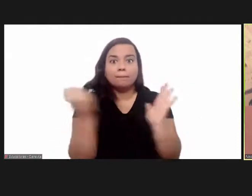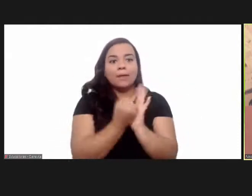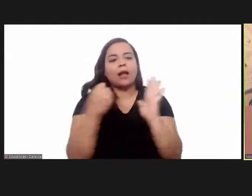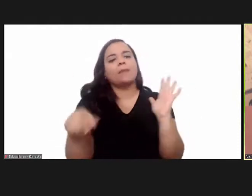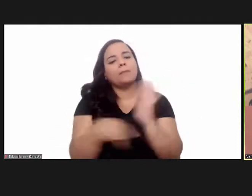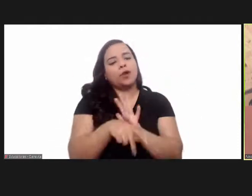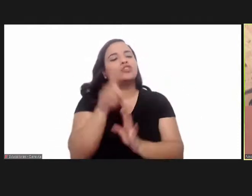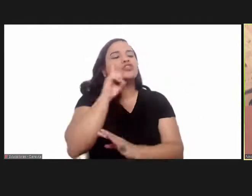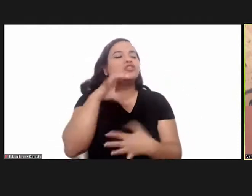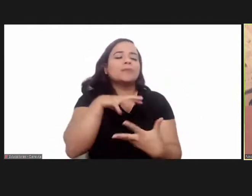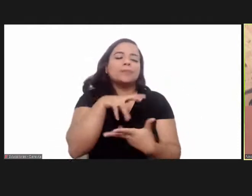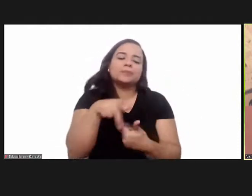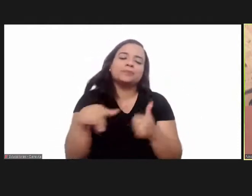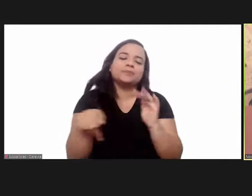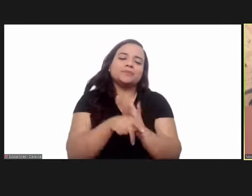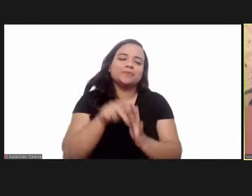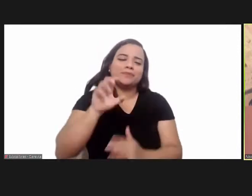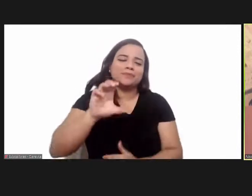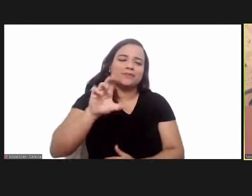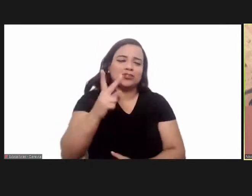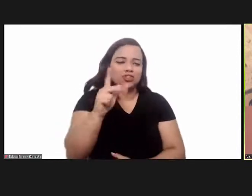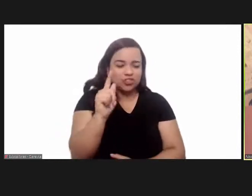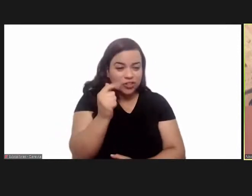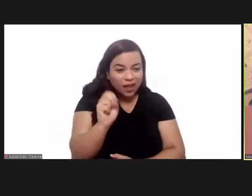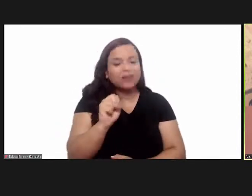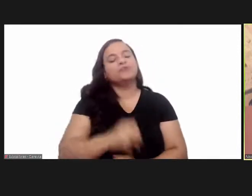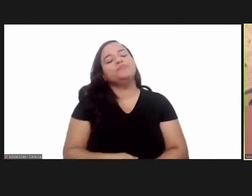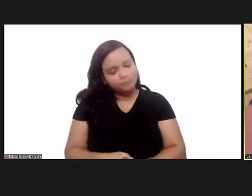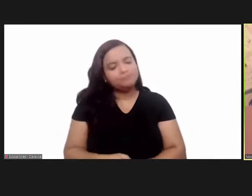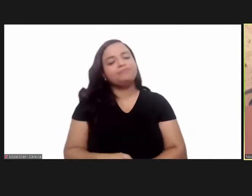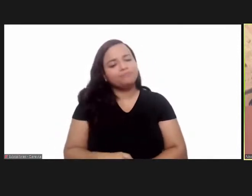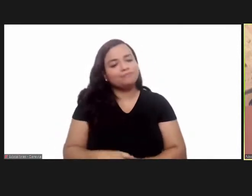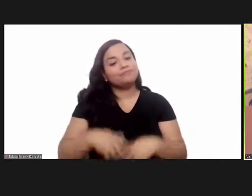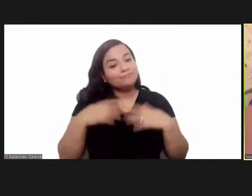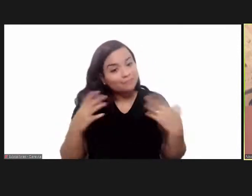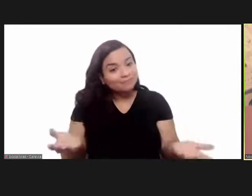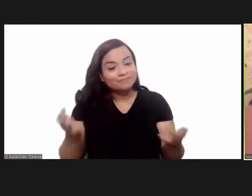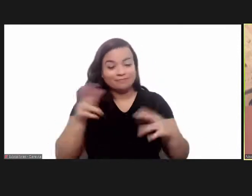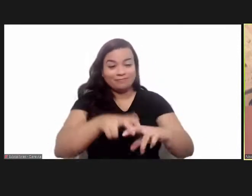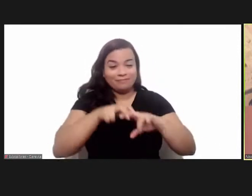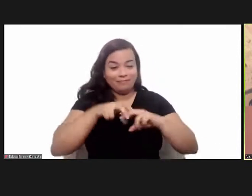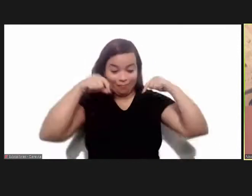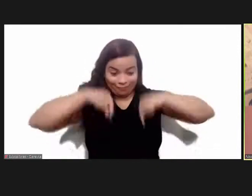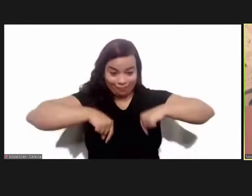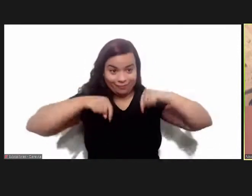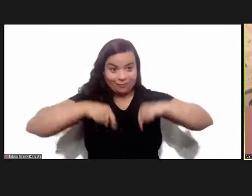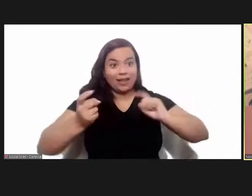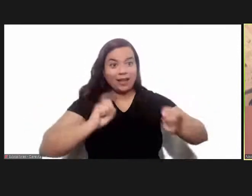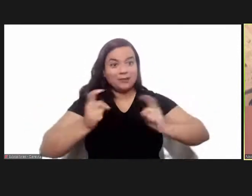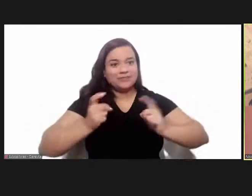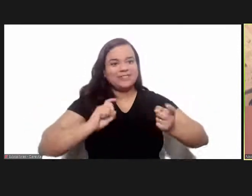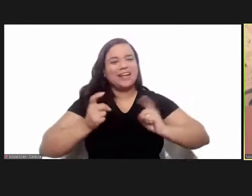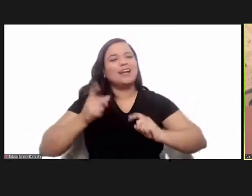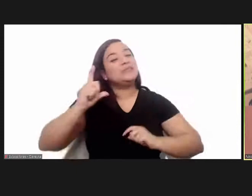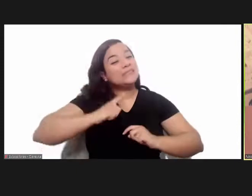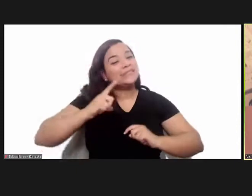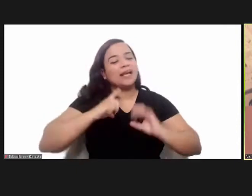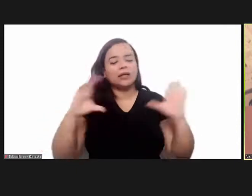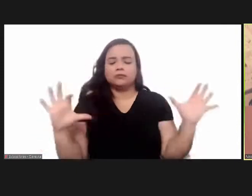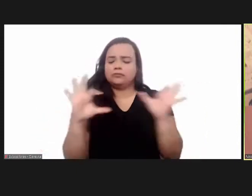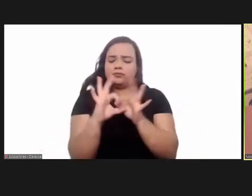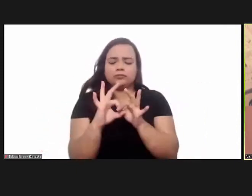so this is the trademark so to speak of world chagas disease day so this meeting today includes